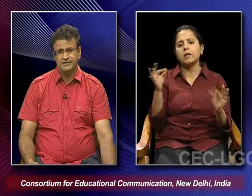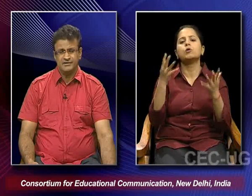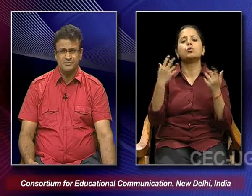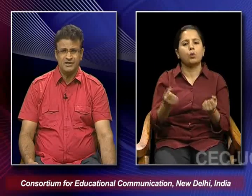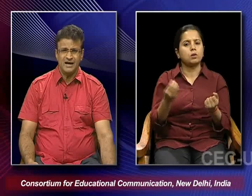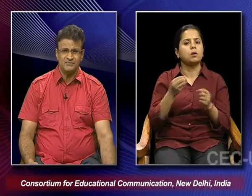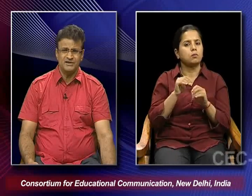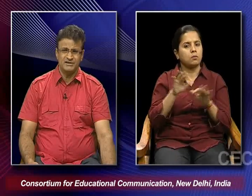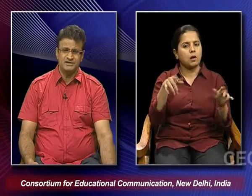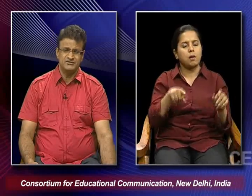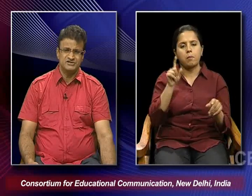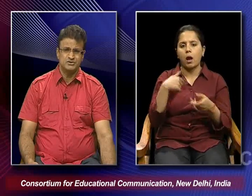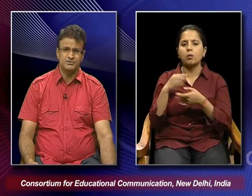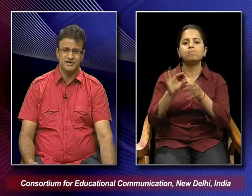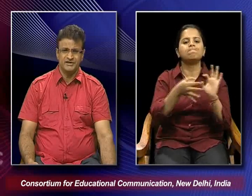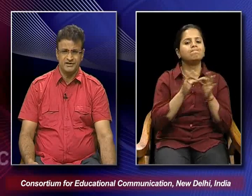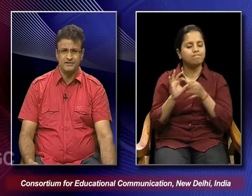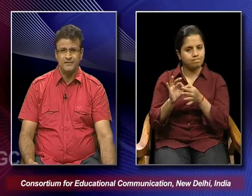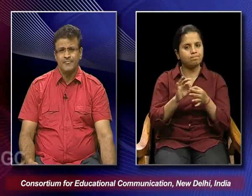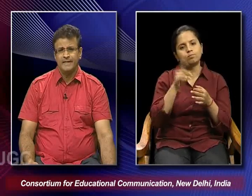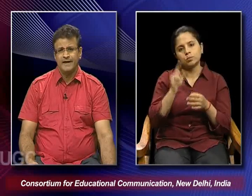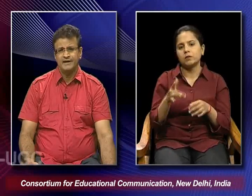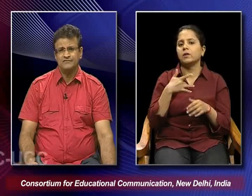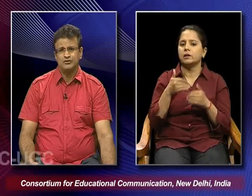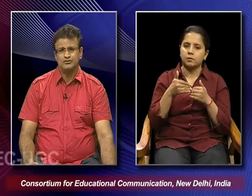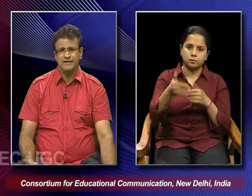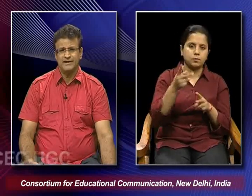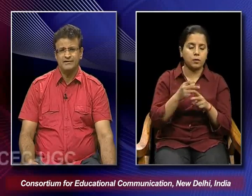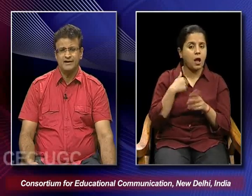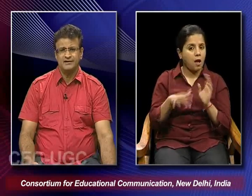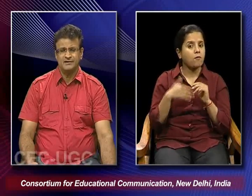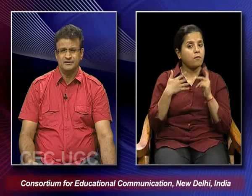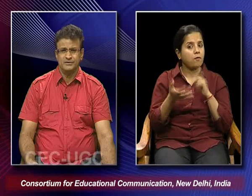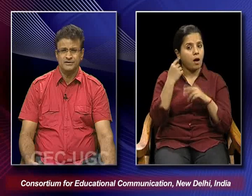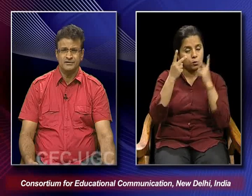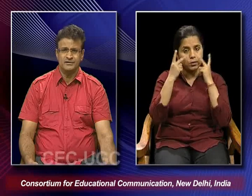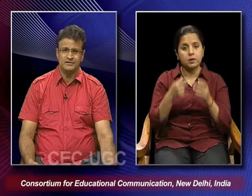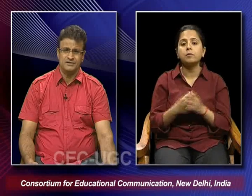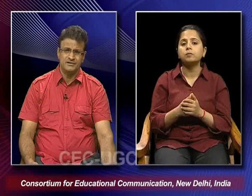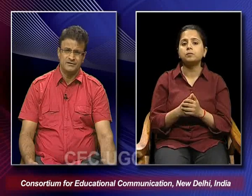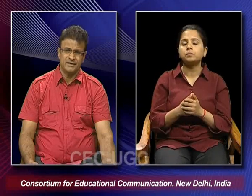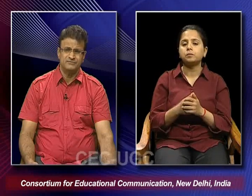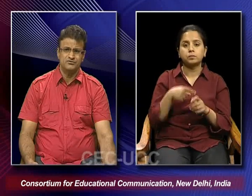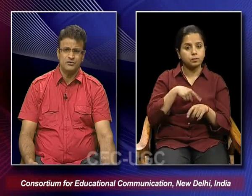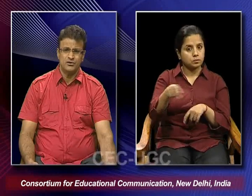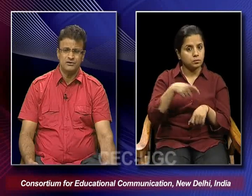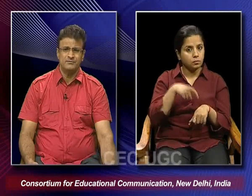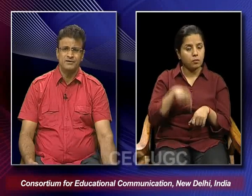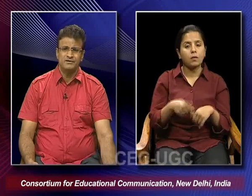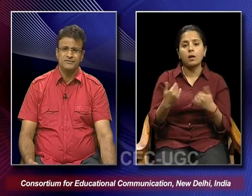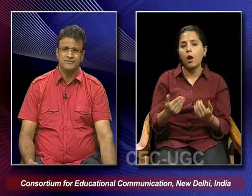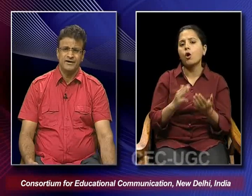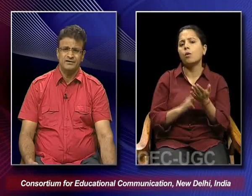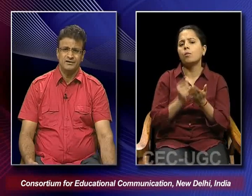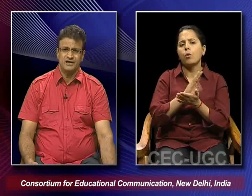communal harmony which is to be maintained. And we also find that during the times of Muharram,